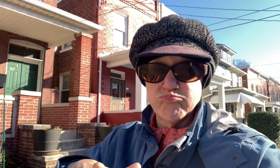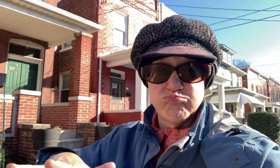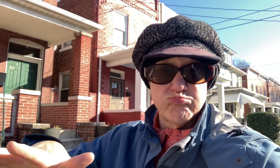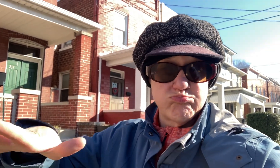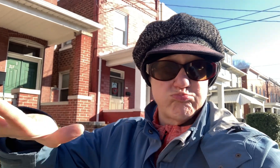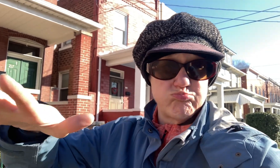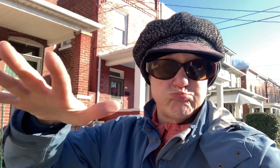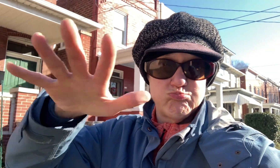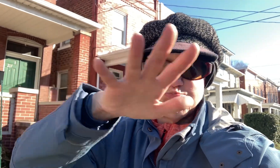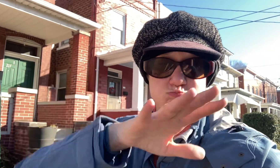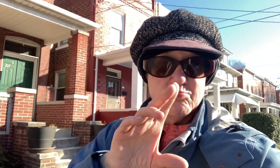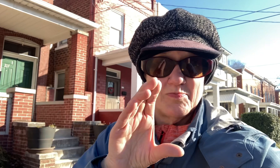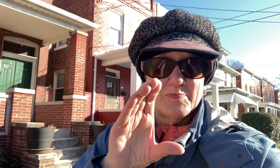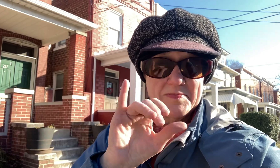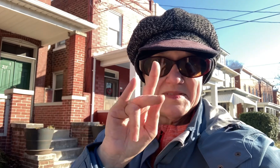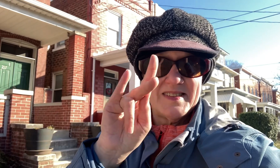they're everywhere in this city i